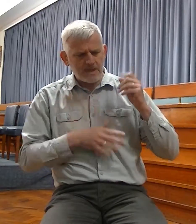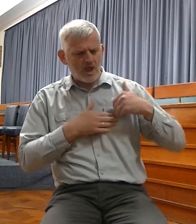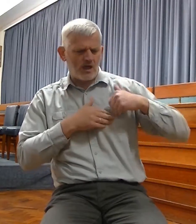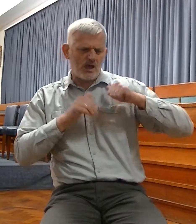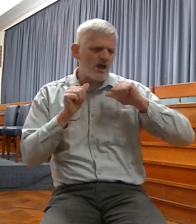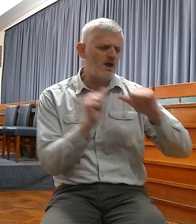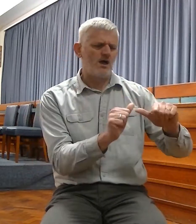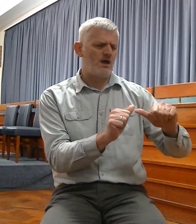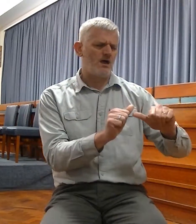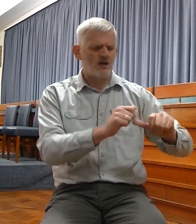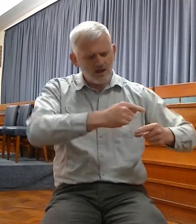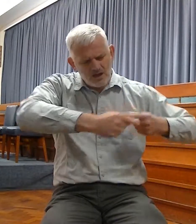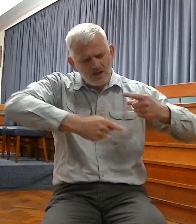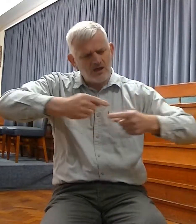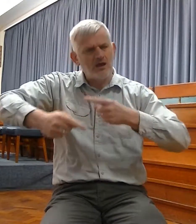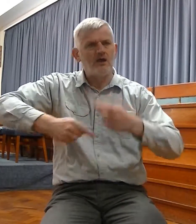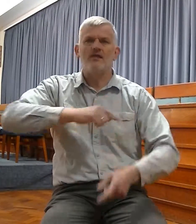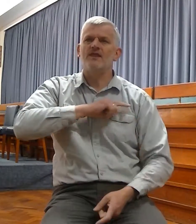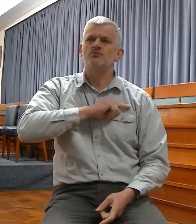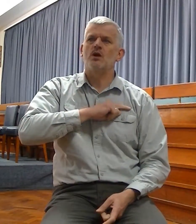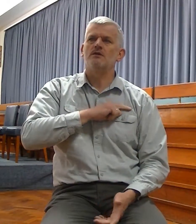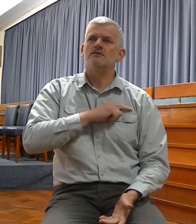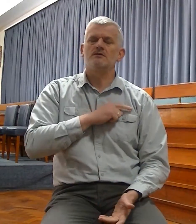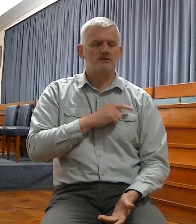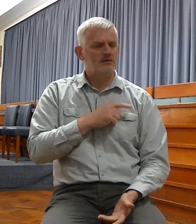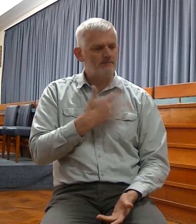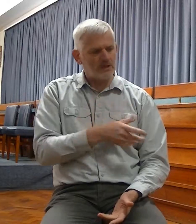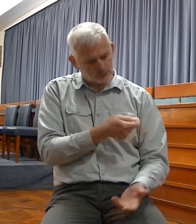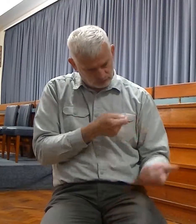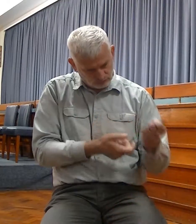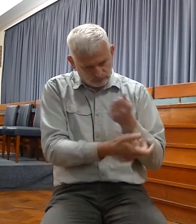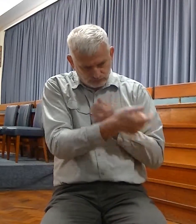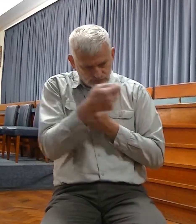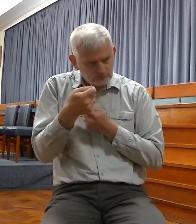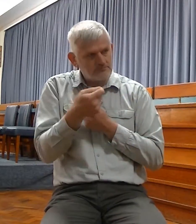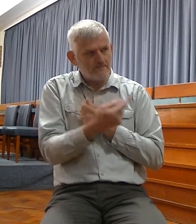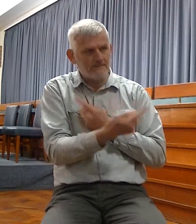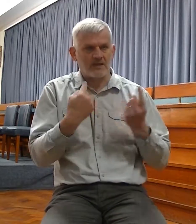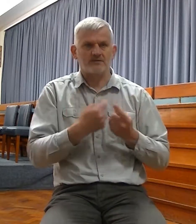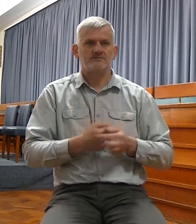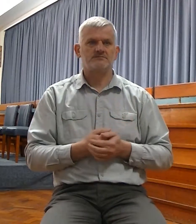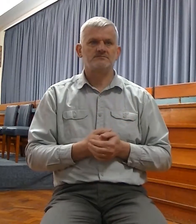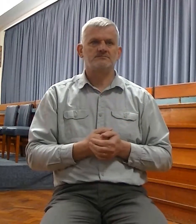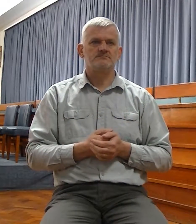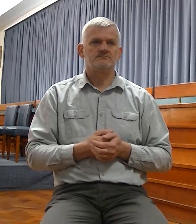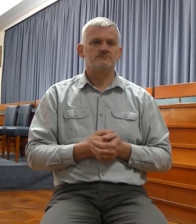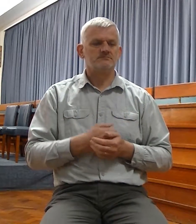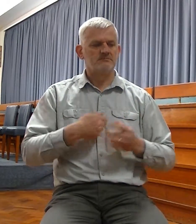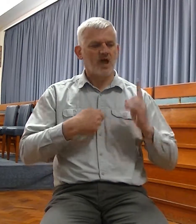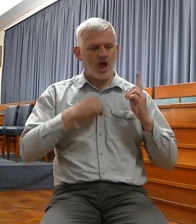therefore with lovingkindness have I drawn thee. Again I will build thee, and thou shalt